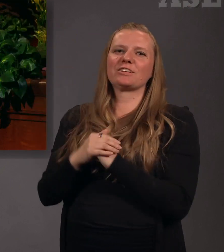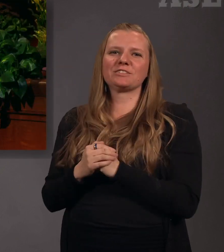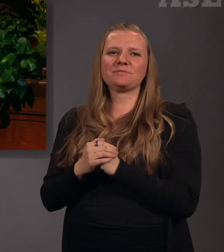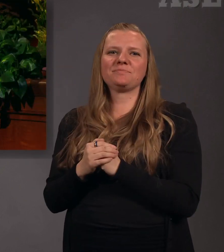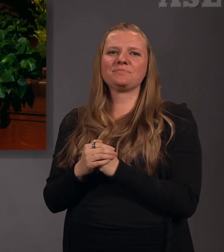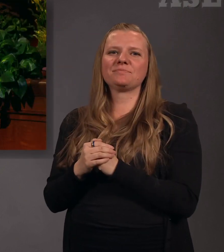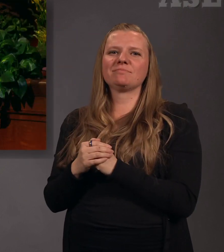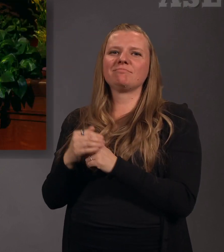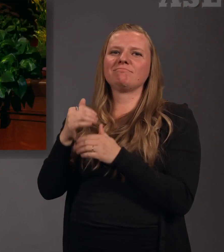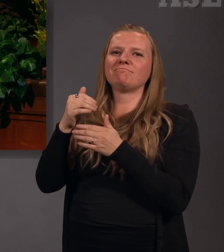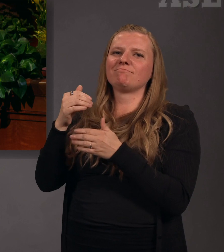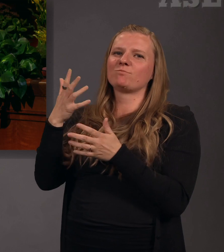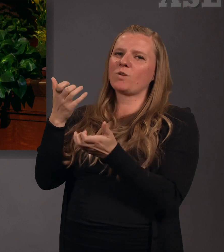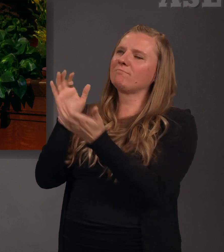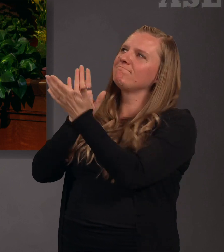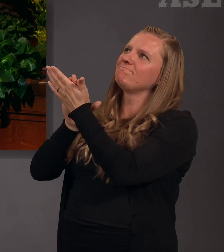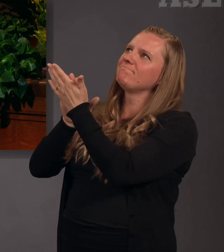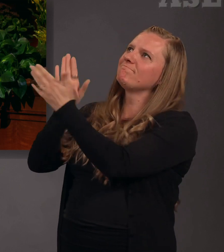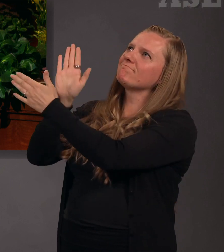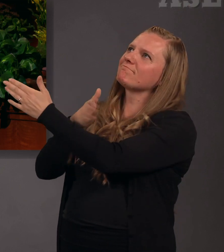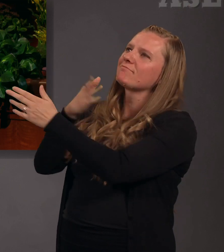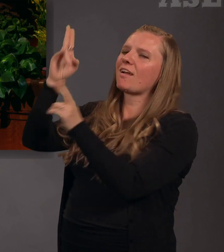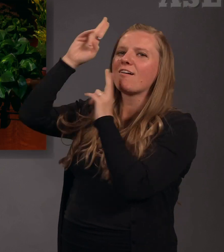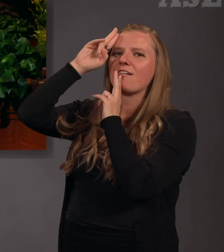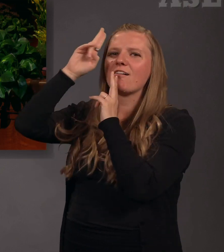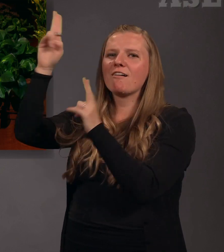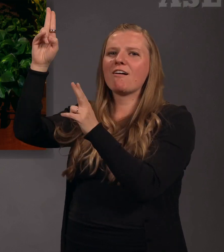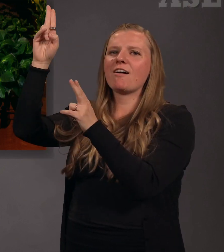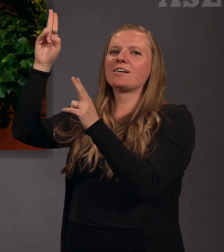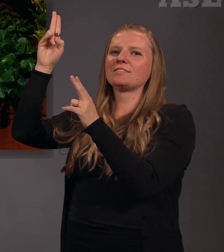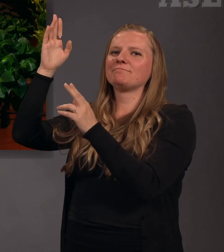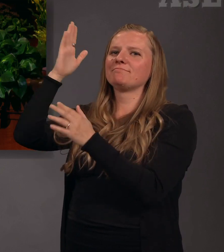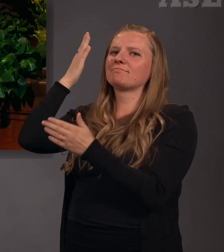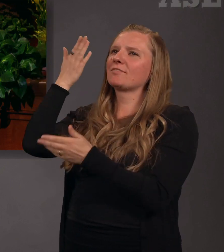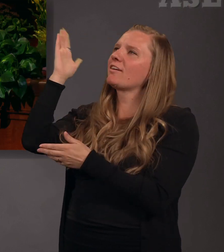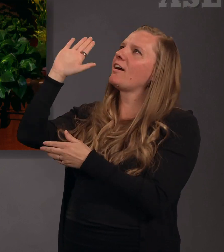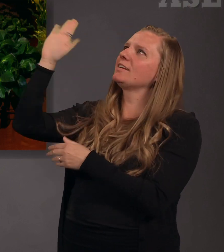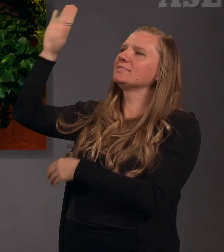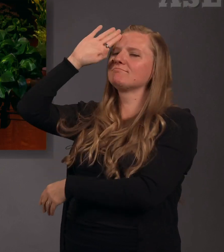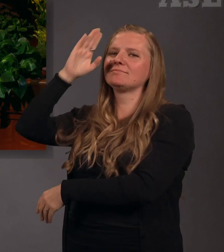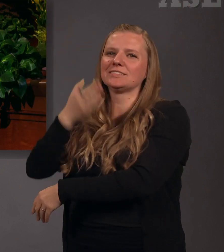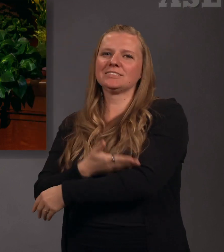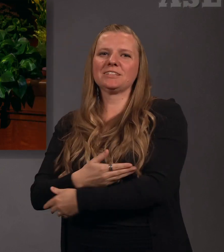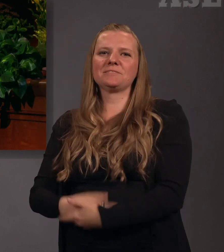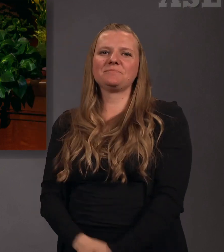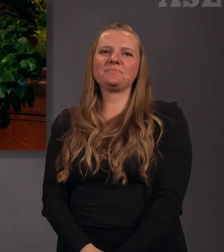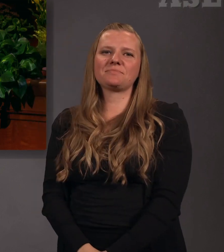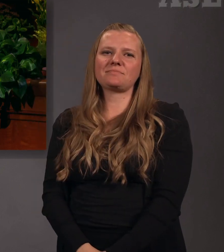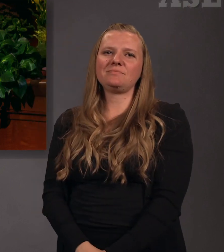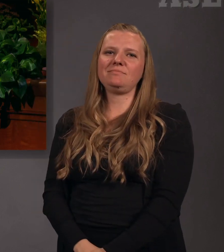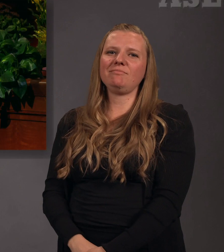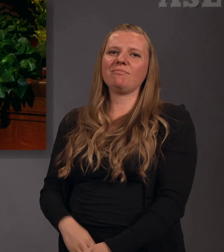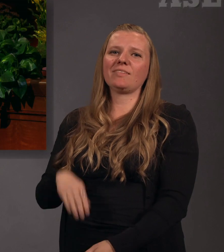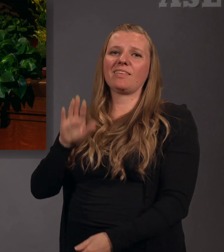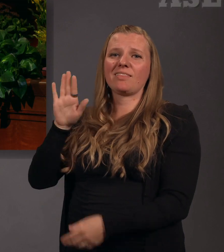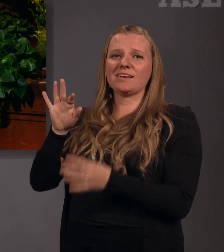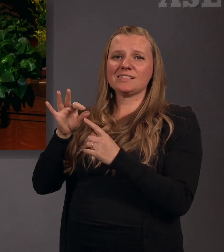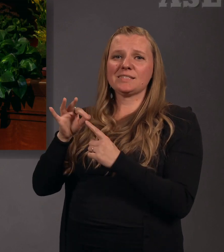acclamations of praise, singing, Hosanna to God and the Lamb, and let these Thy saints shout